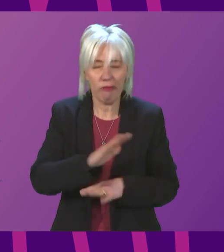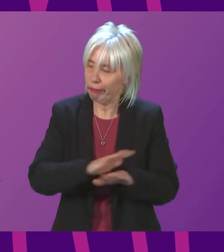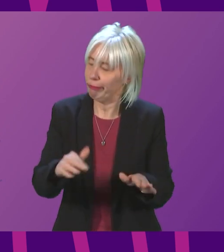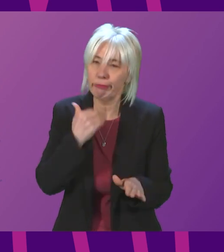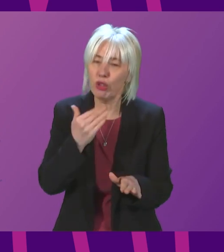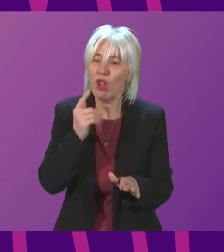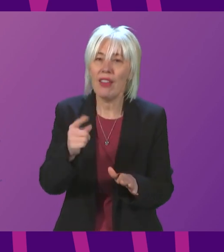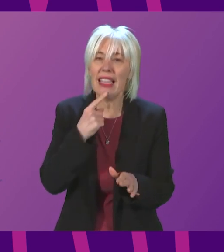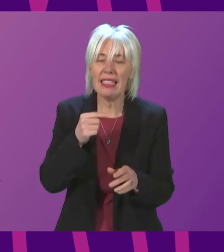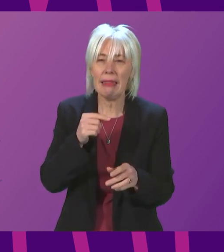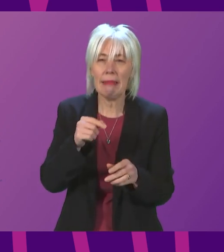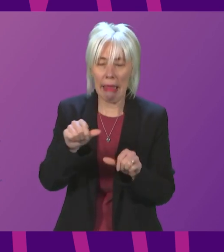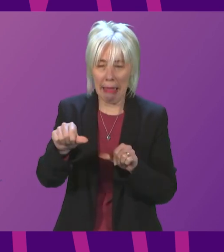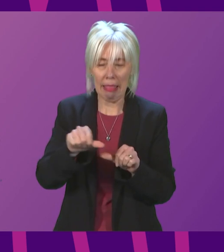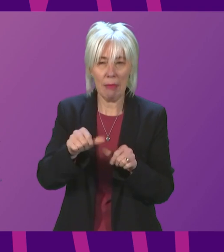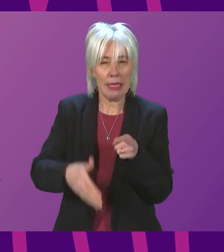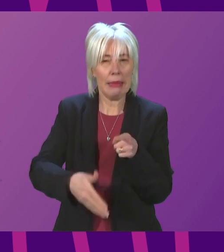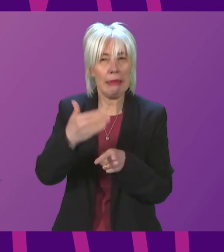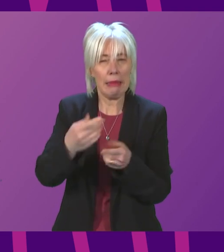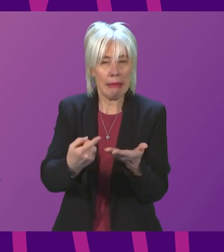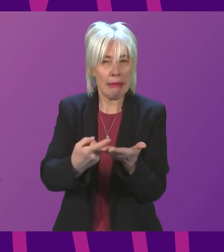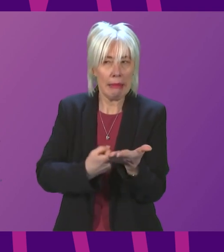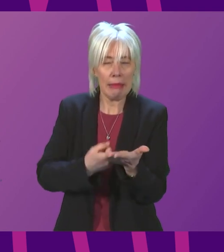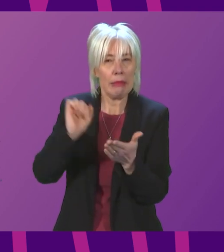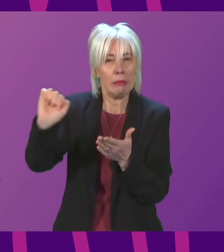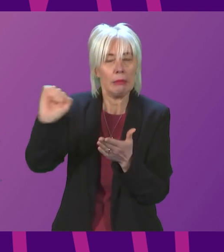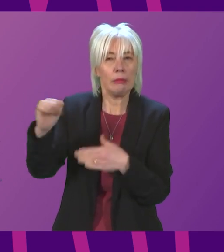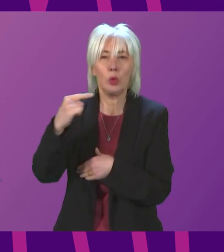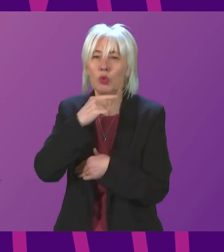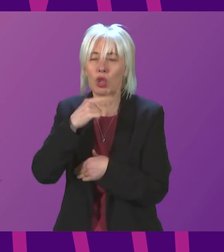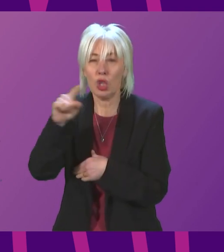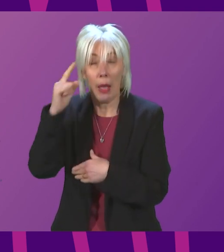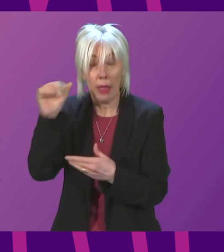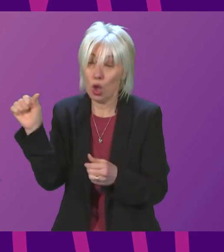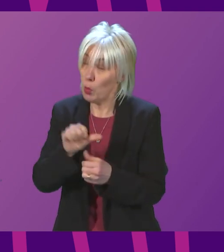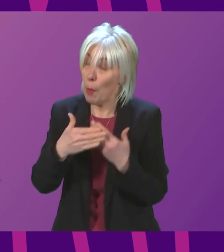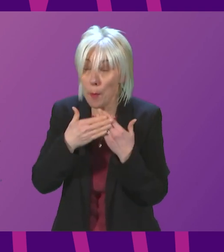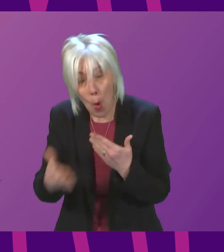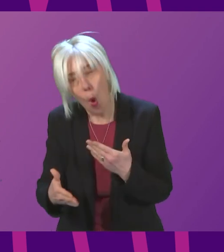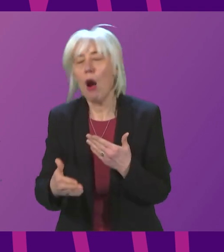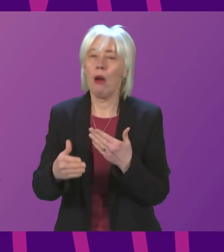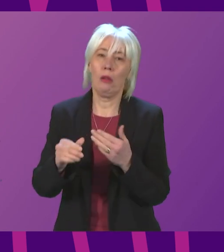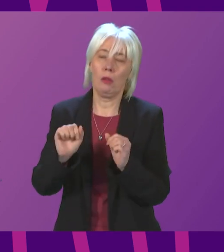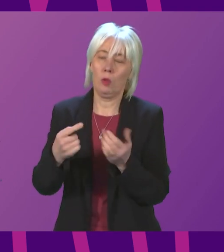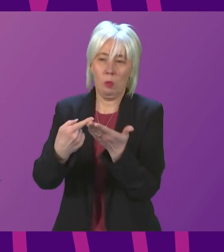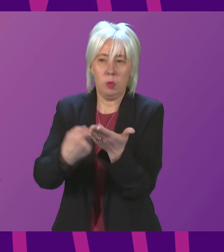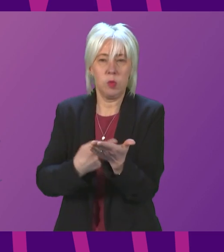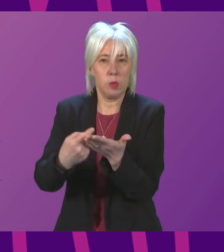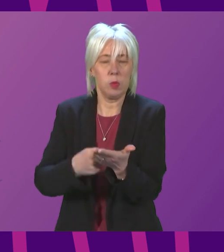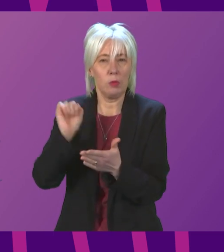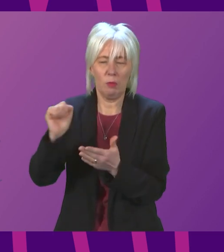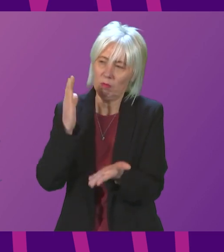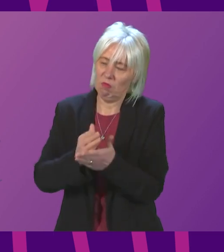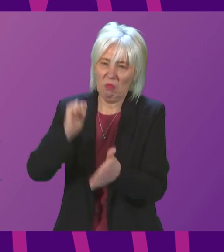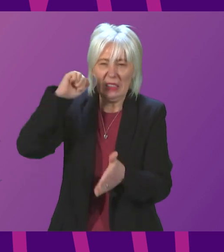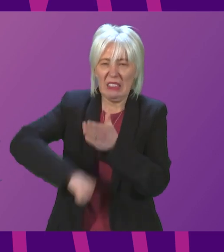the limited sanctions announced today as a first tranche. I think it is essential that we see further tranches very soon with very severe